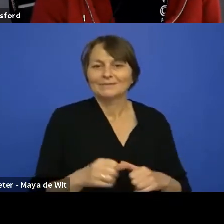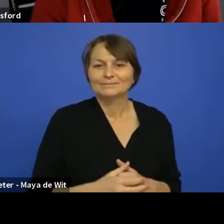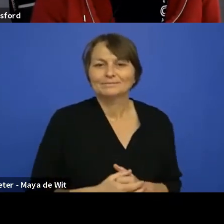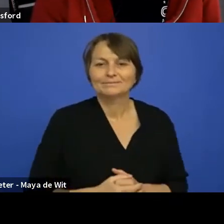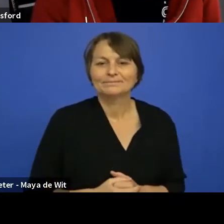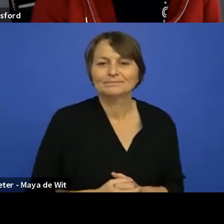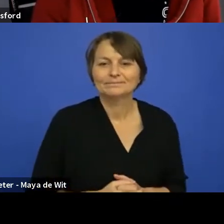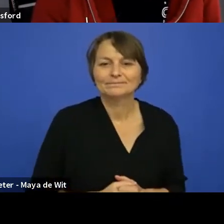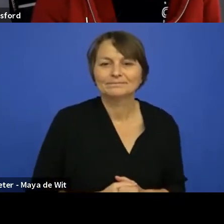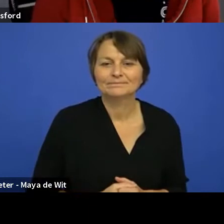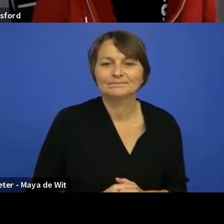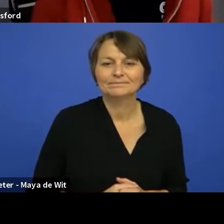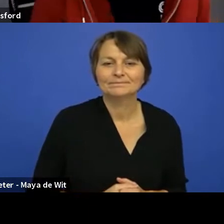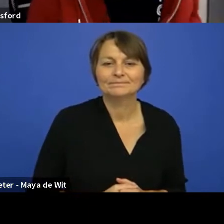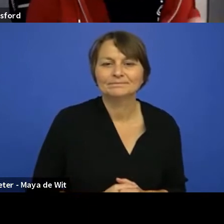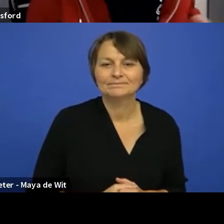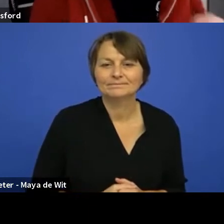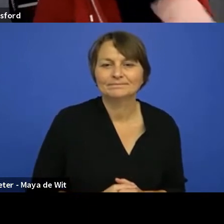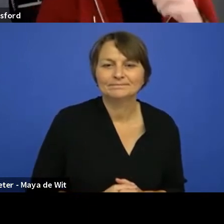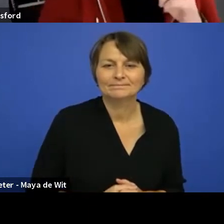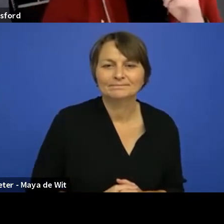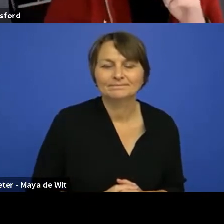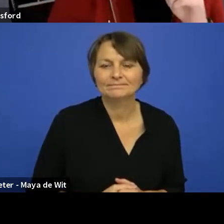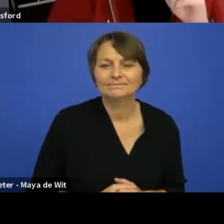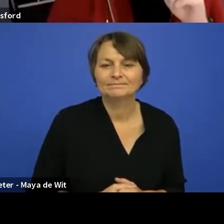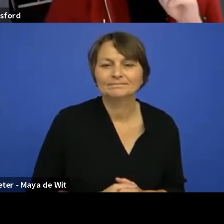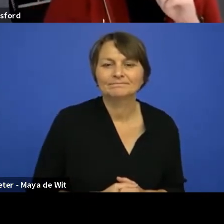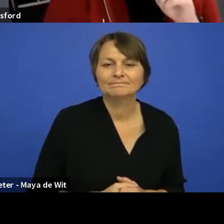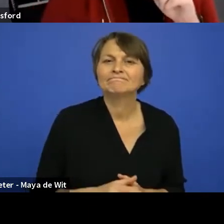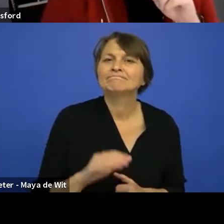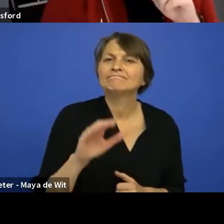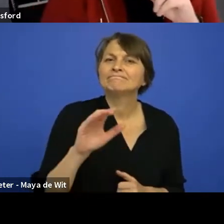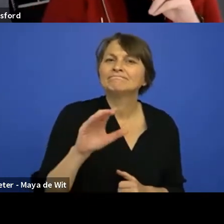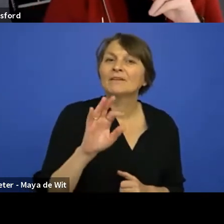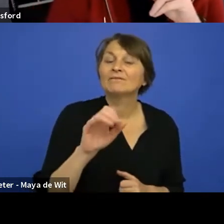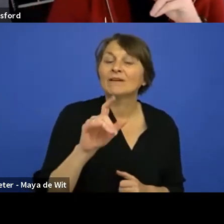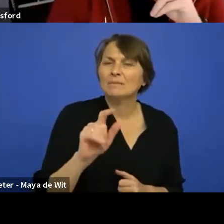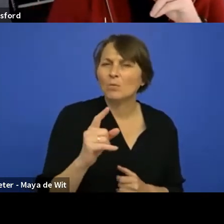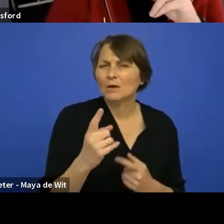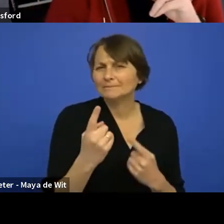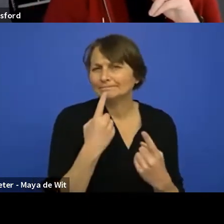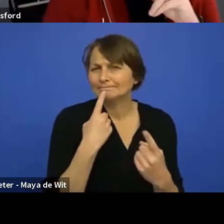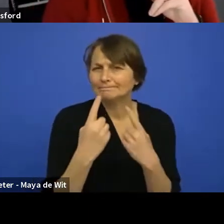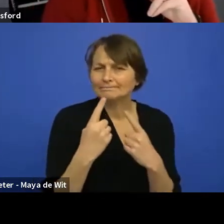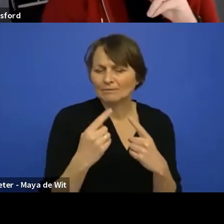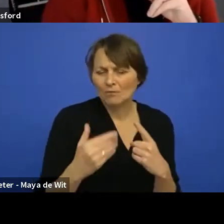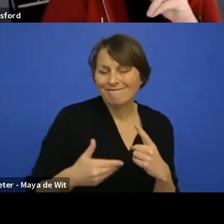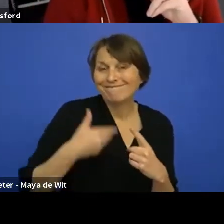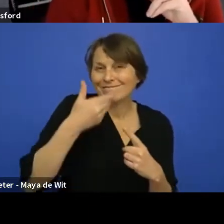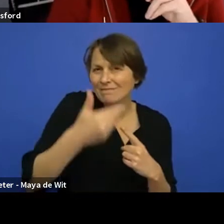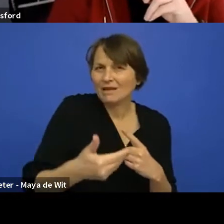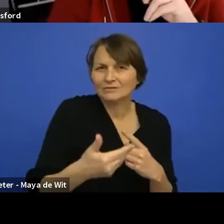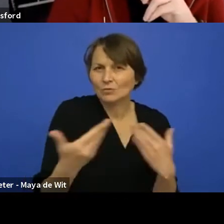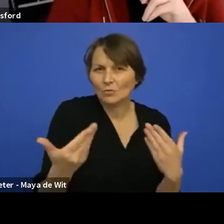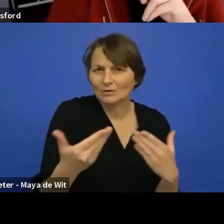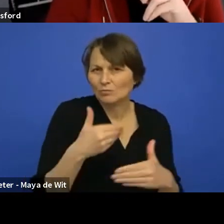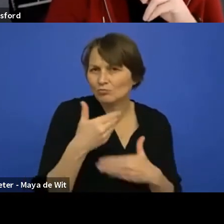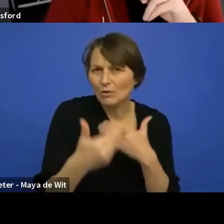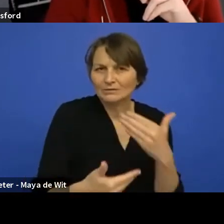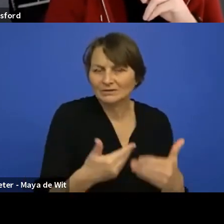Okay. So just to touch on the process, as you said, uh, with RFCs for the next parts. Uh, so where, as for the UI library, we did